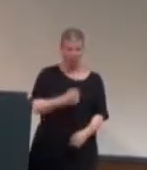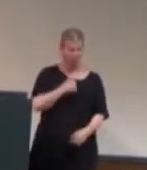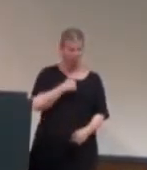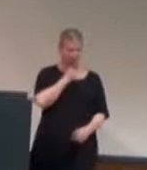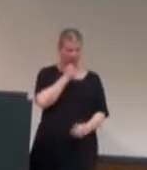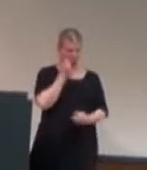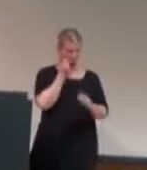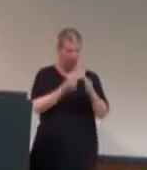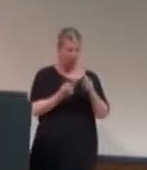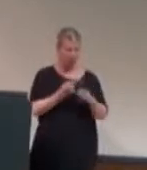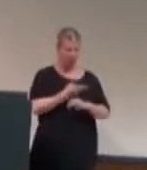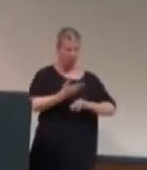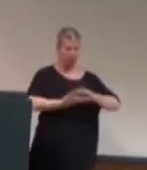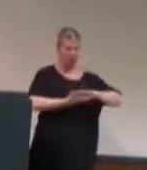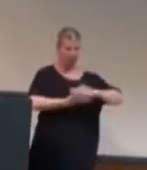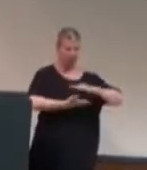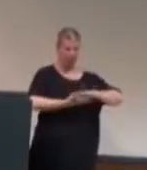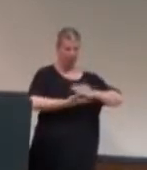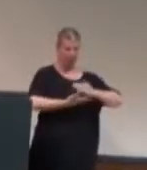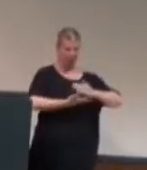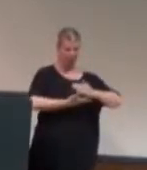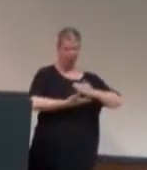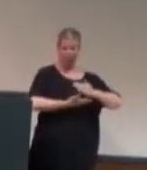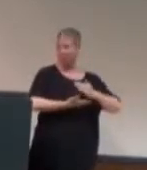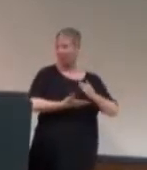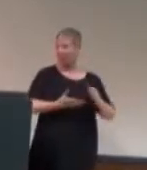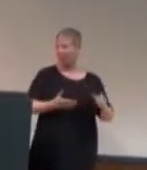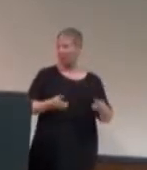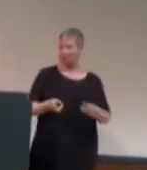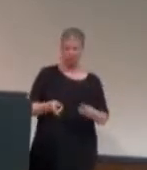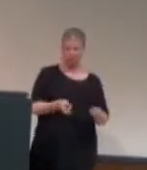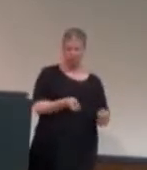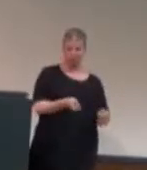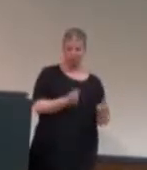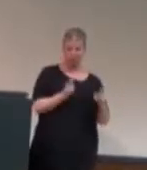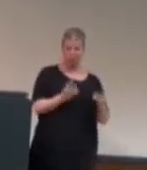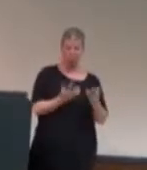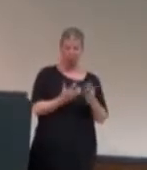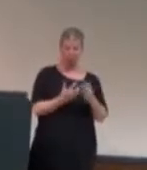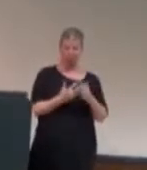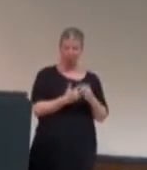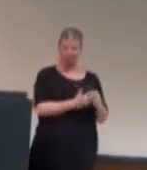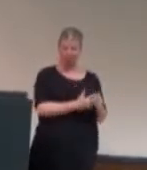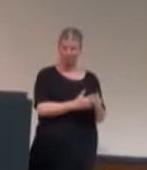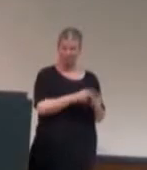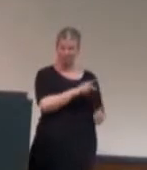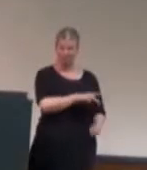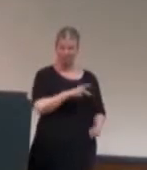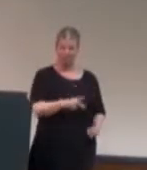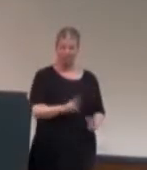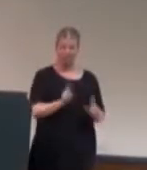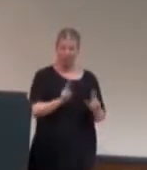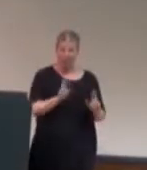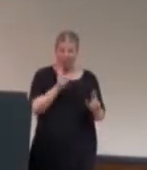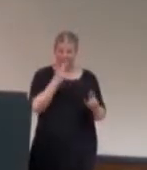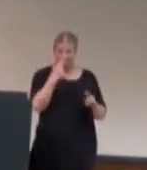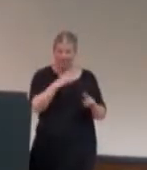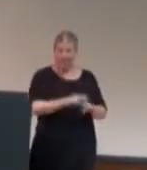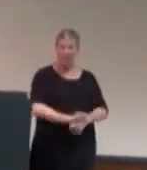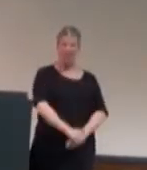other than my own. But I installed it, so we'll see if it works. Yeah, it's gonna be fun.